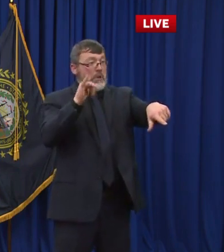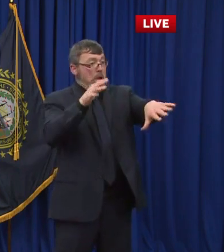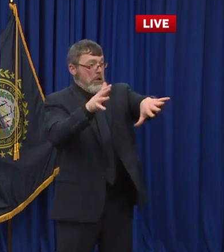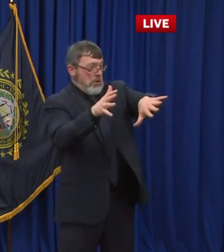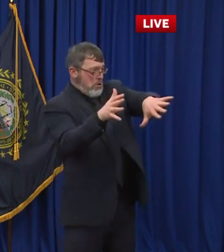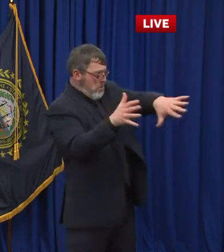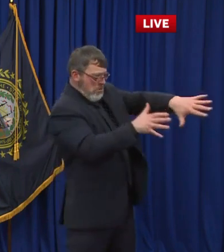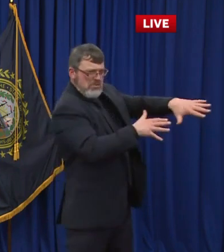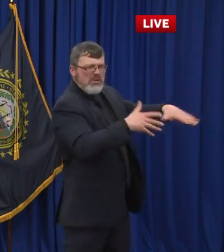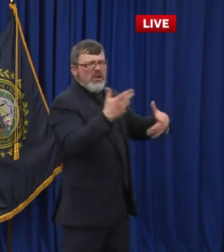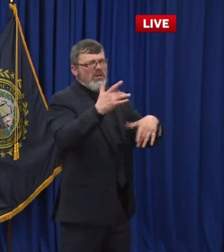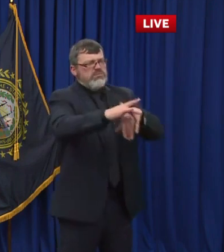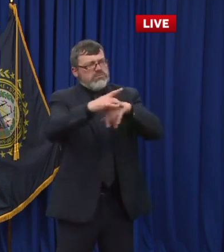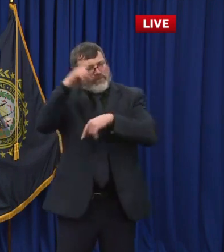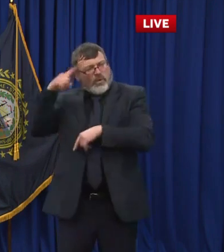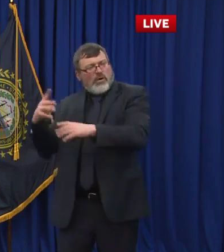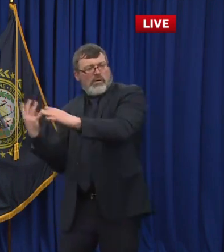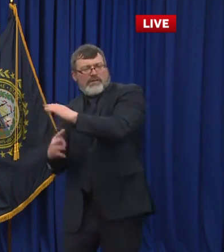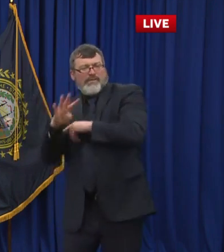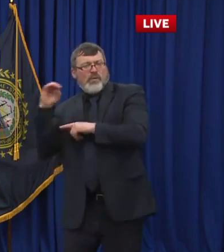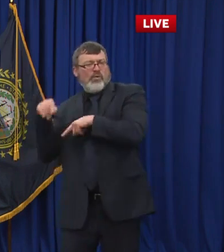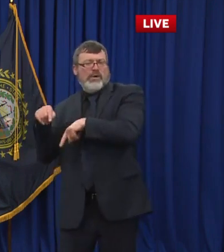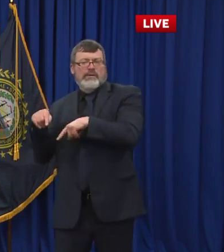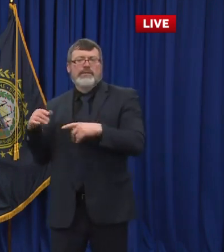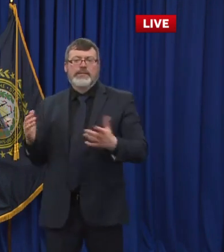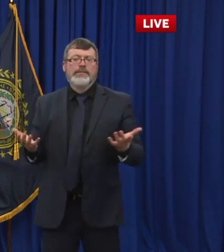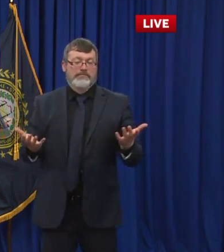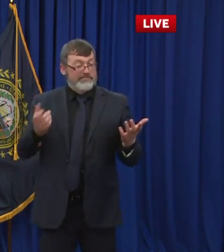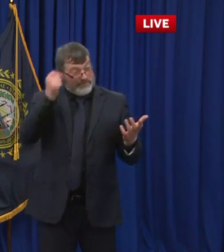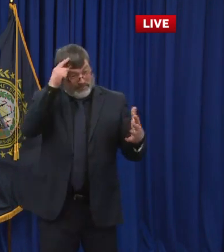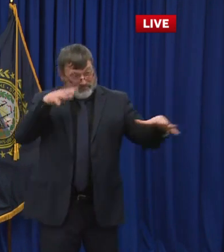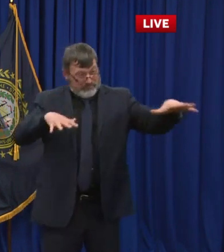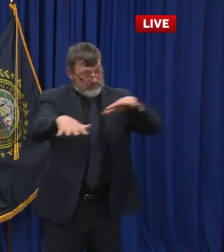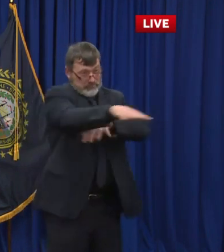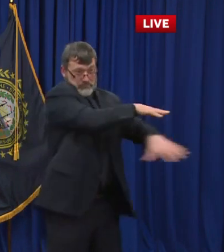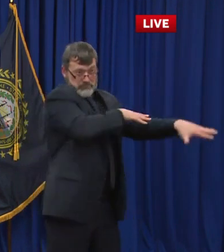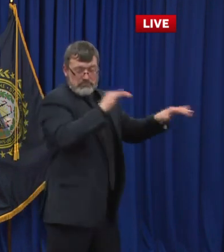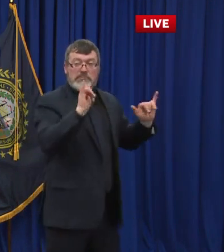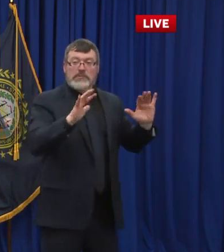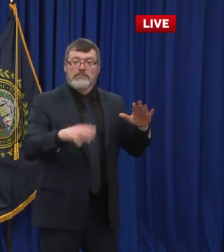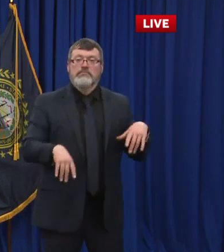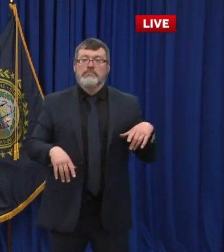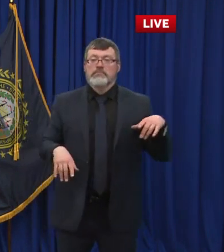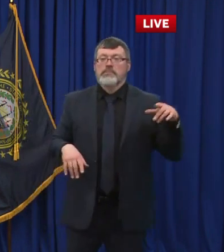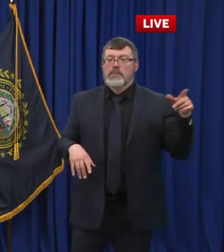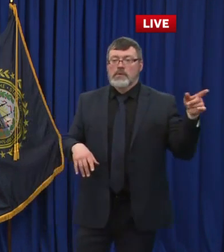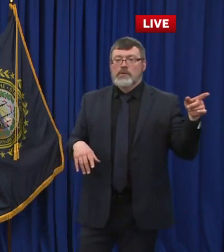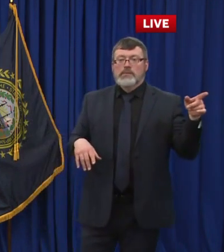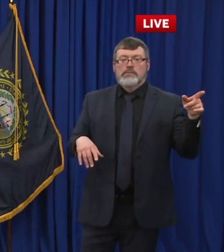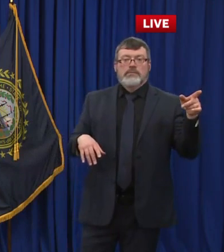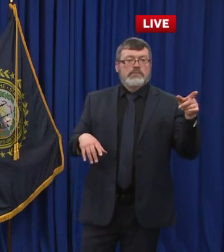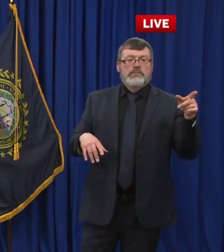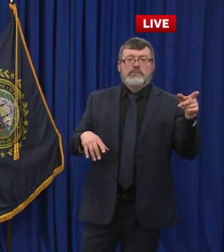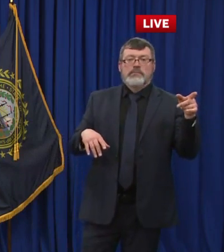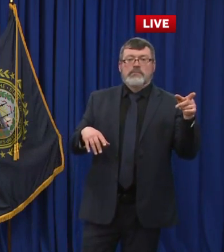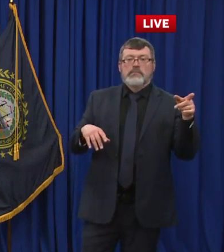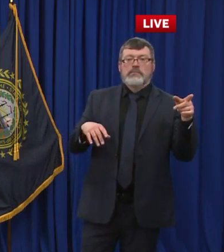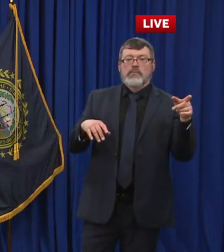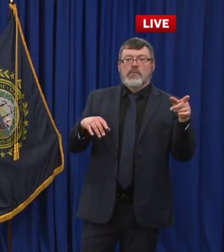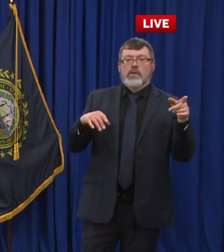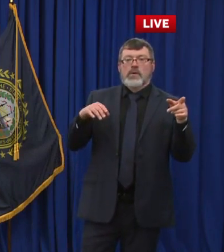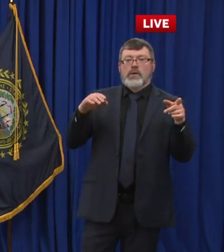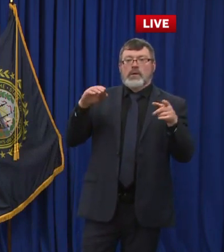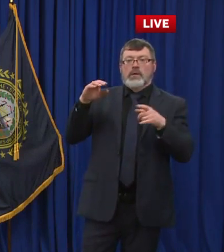Governor, this is pretty exciting. The Fisher Cats announced that they'll be doing their season opener. Does that